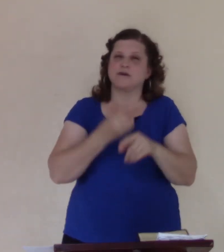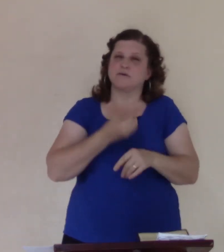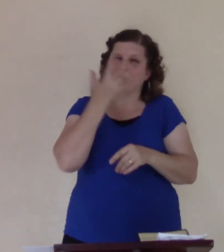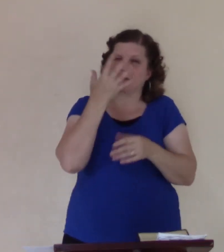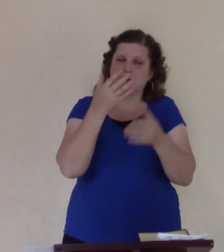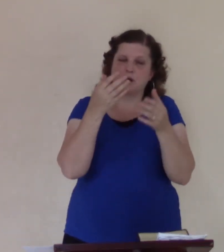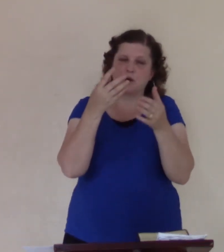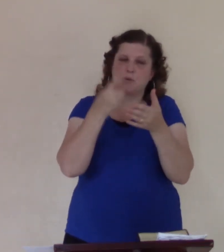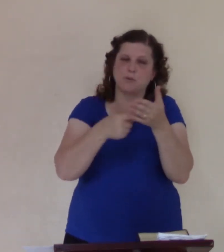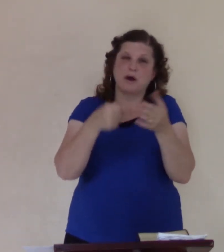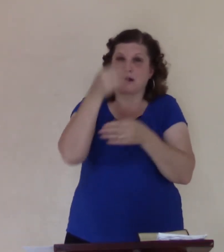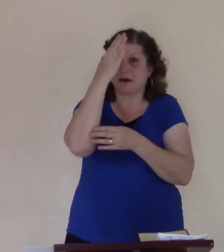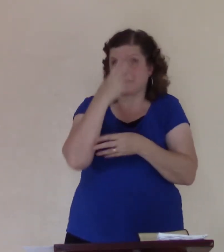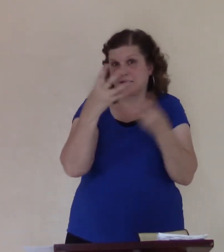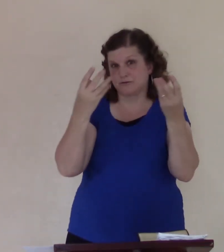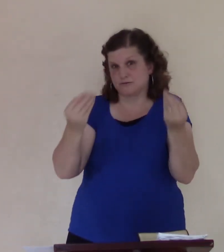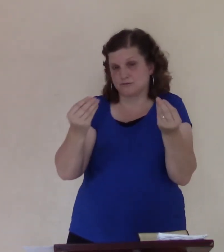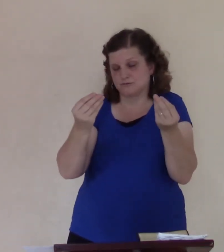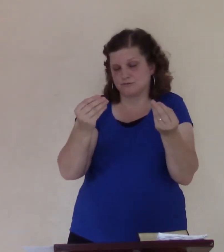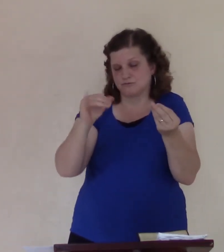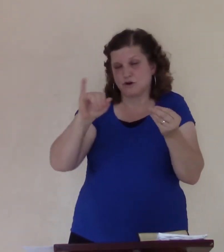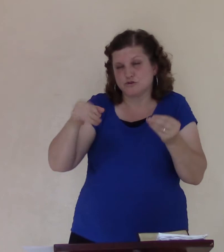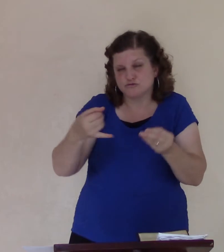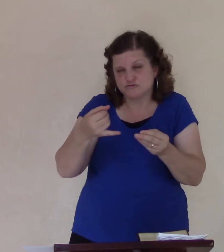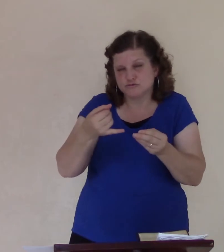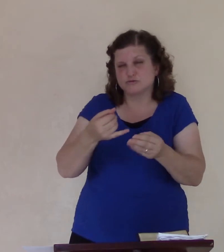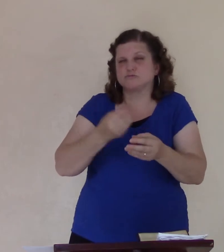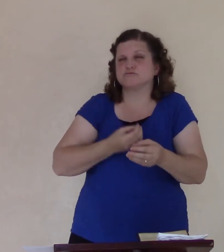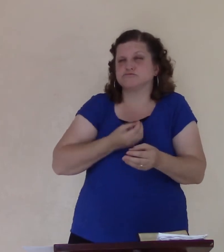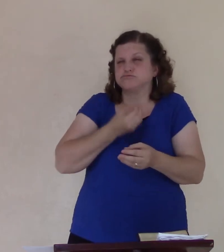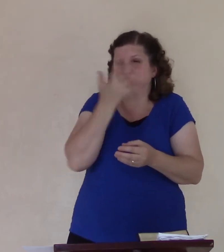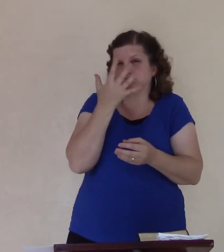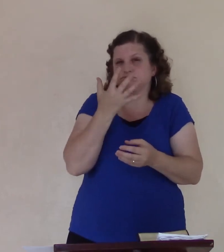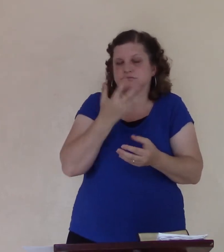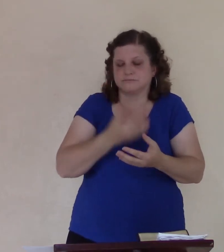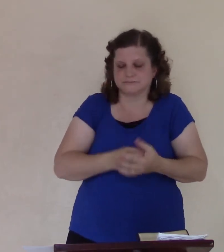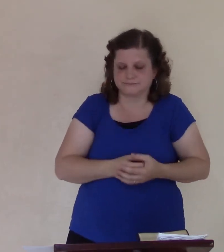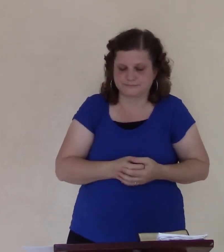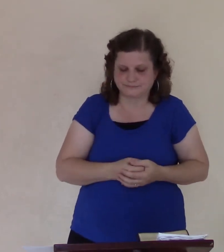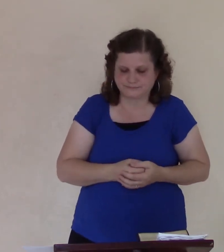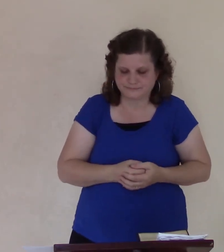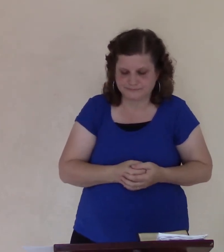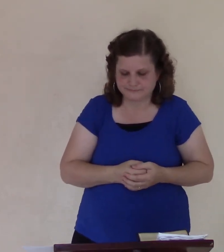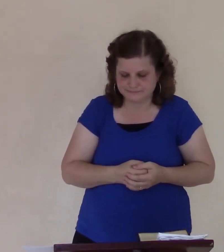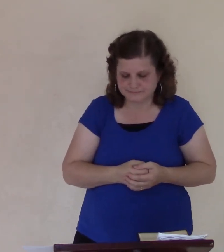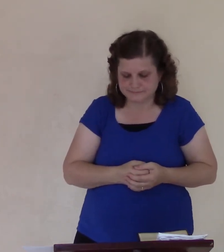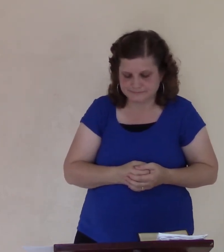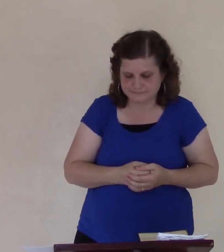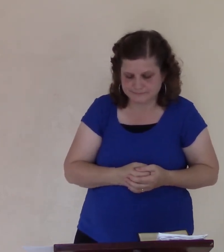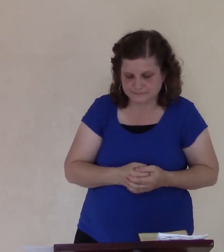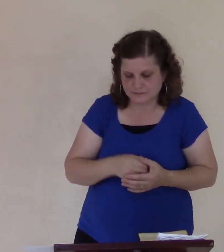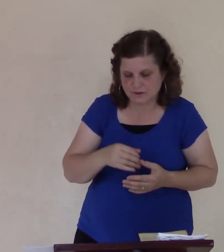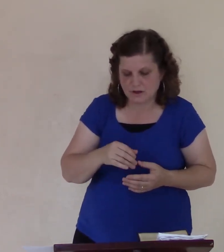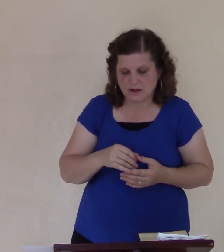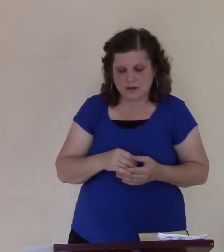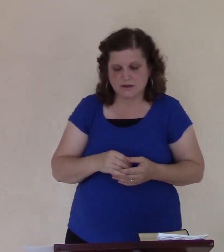And Jonah's man. Now, look here in Jonah chapter 4, verse 4. Then said the Lord,